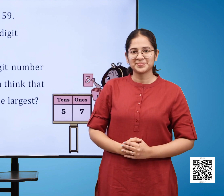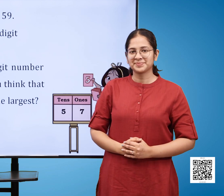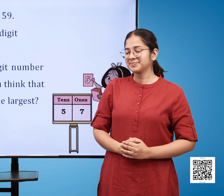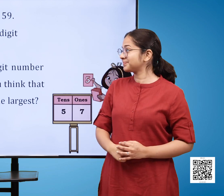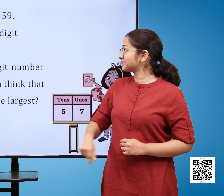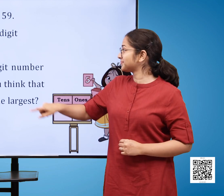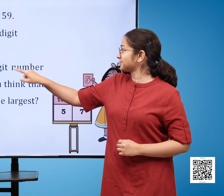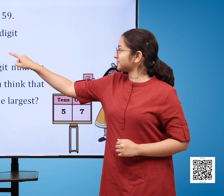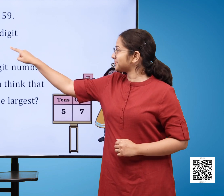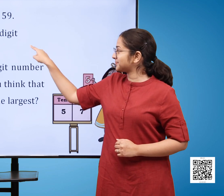4.